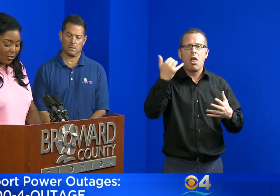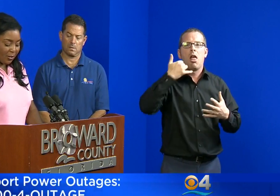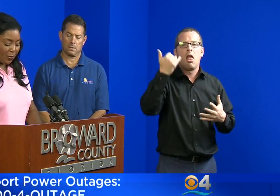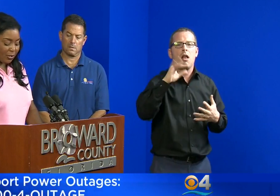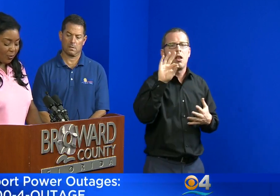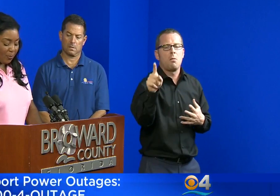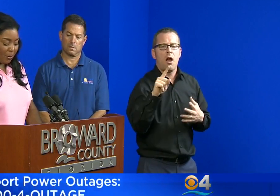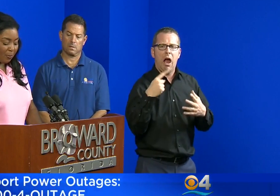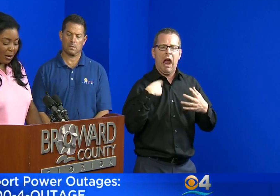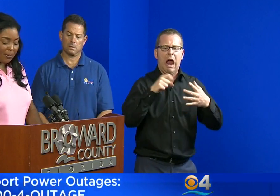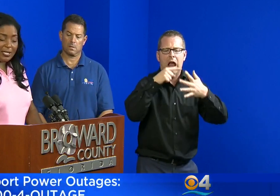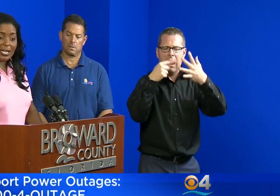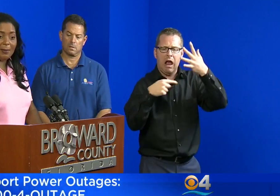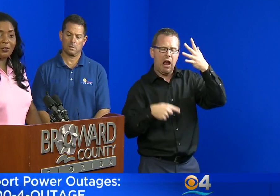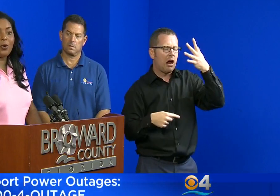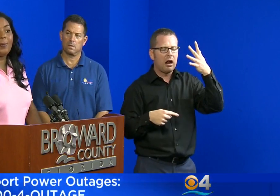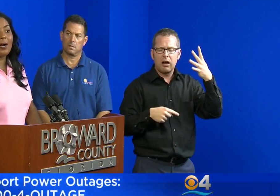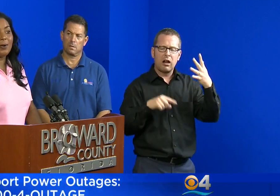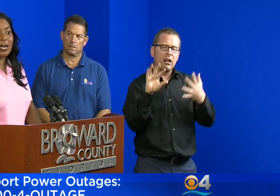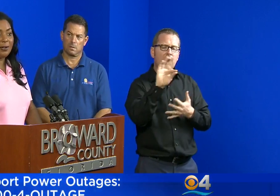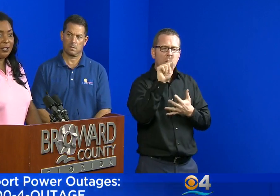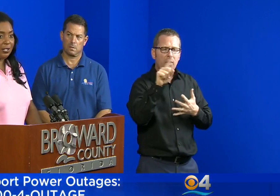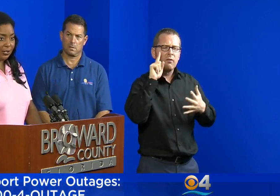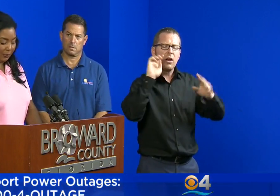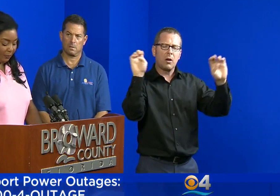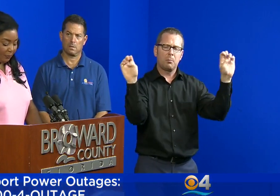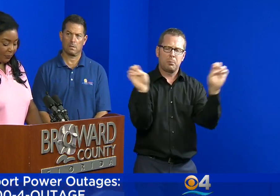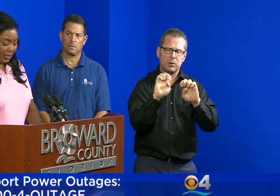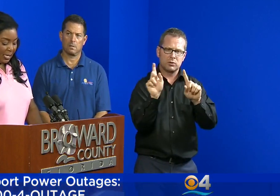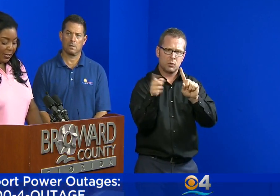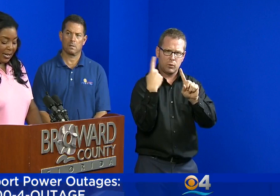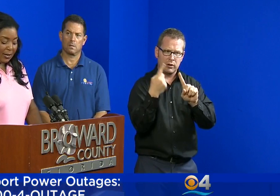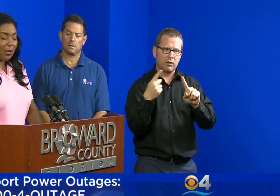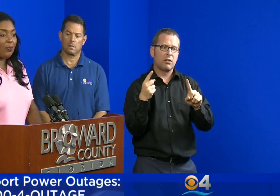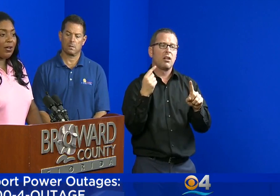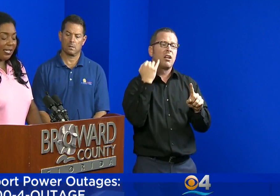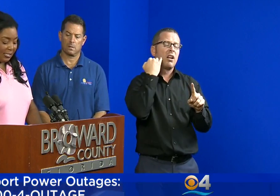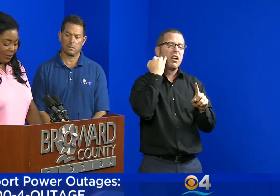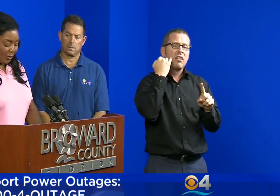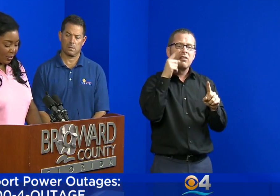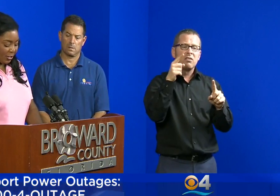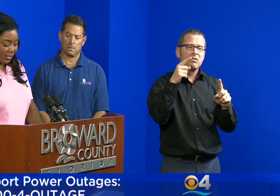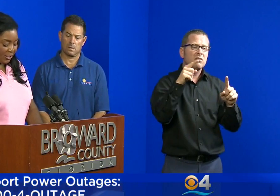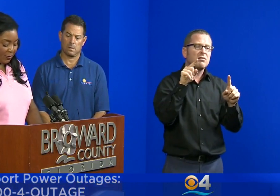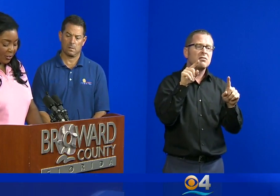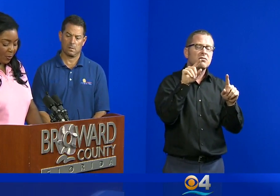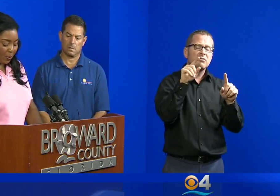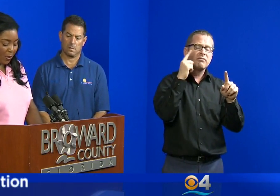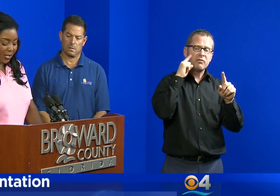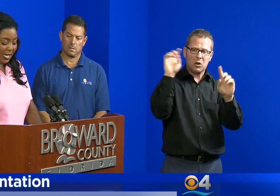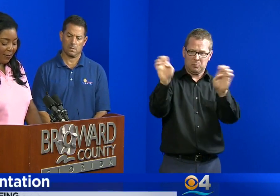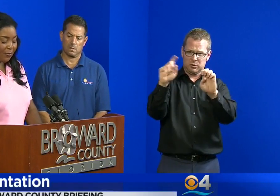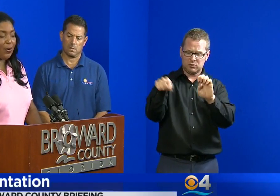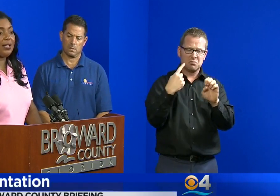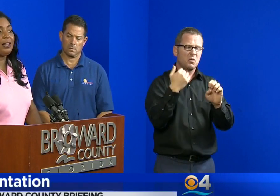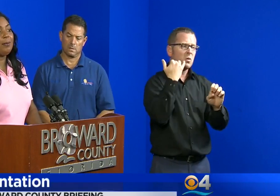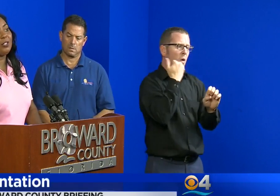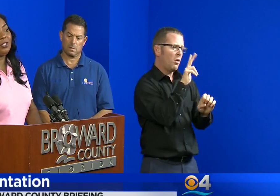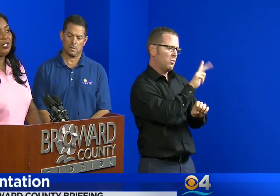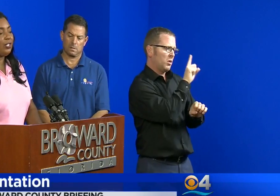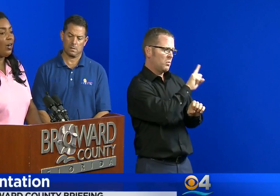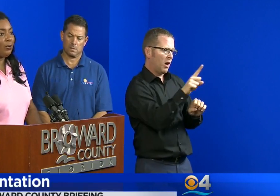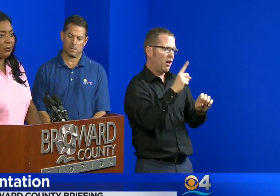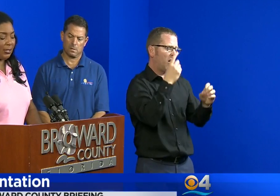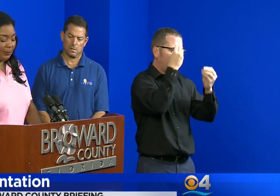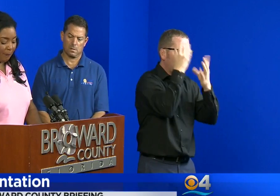information or to report property damage or power outages. 911 is an emergency service to report life-threatening